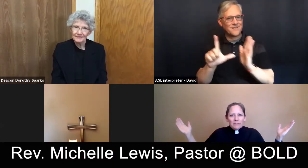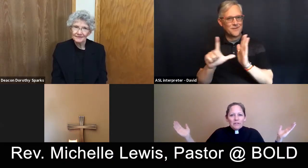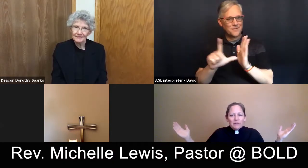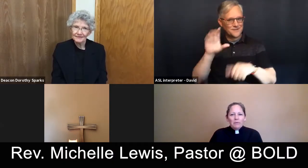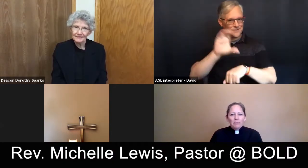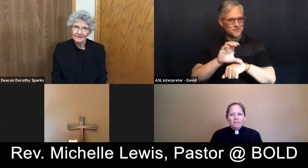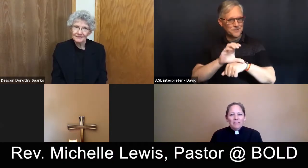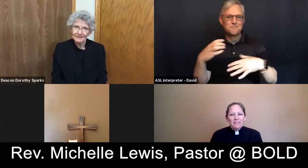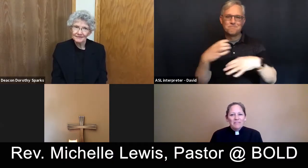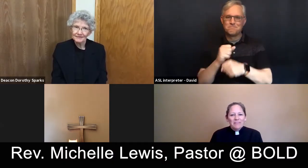here at Bread of Life.